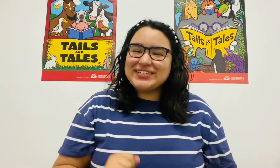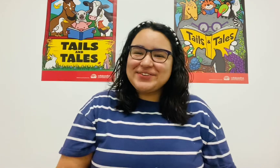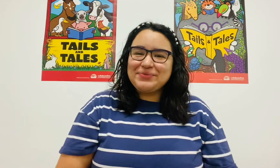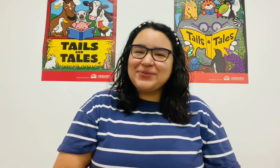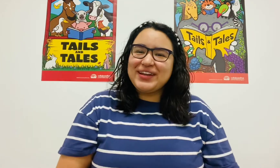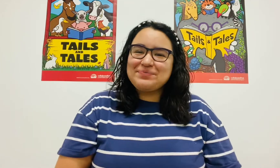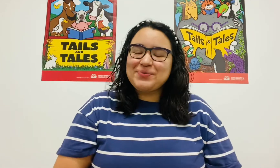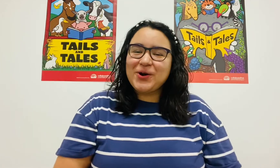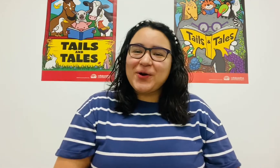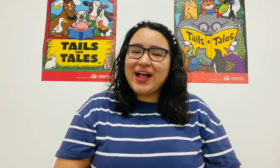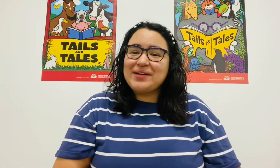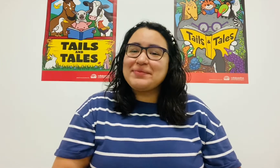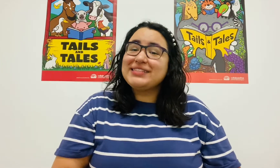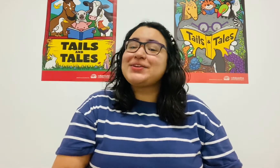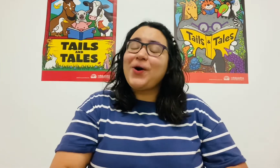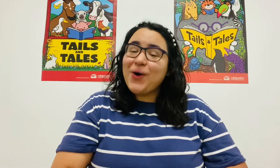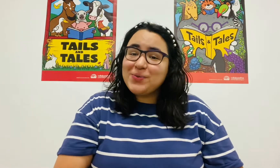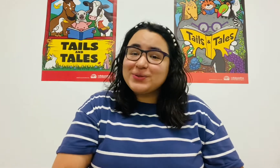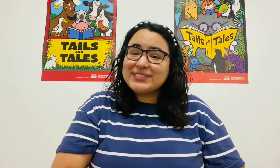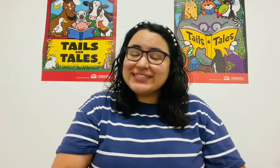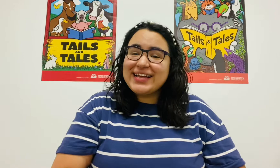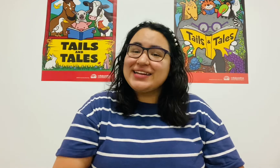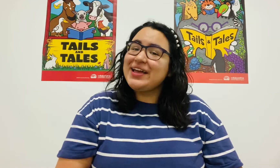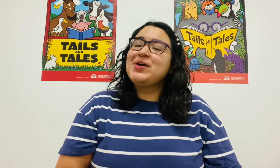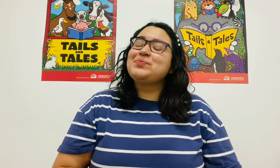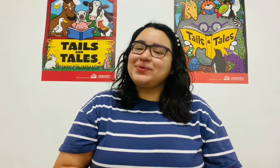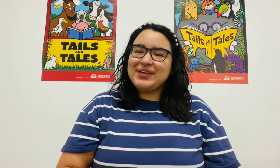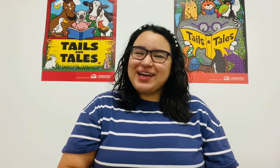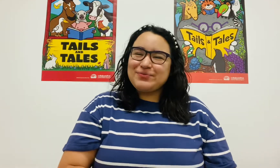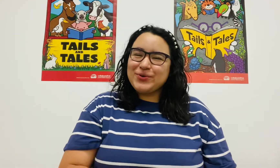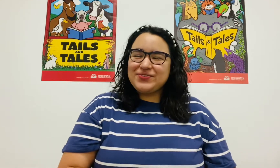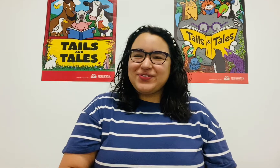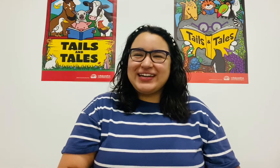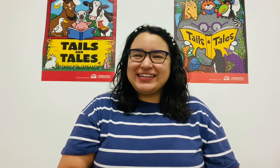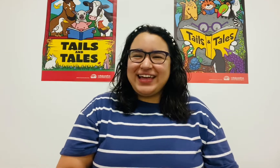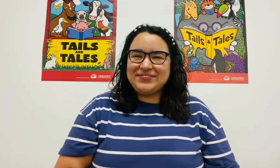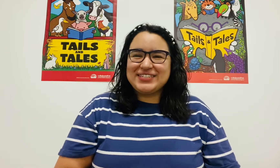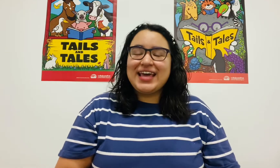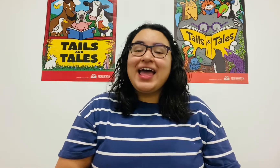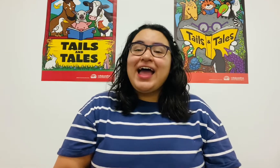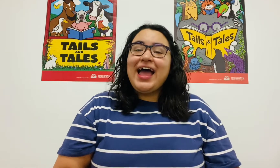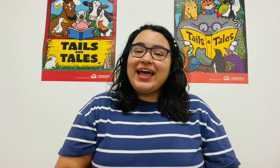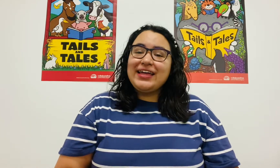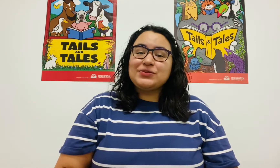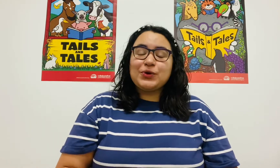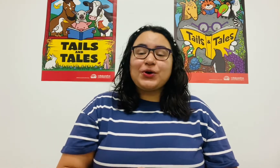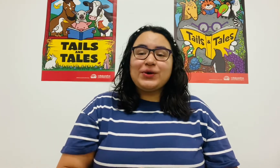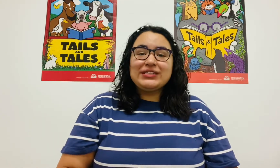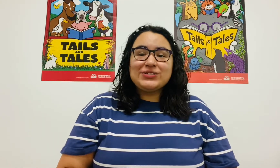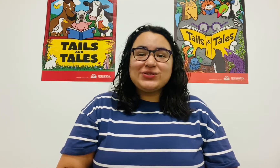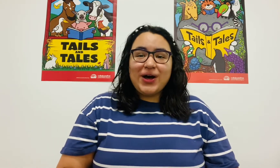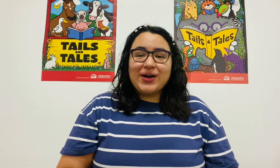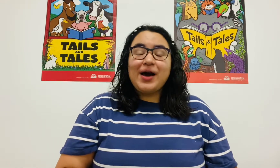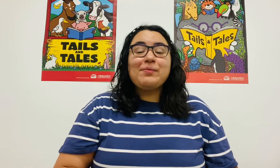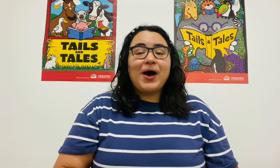summer reading program. It's almost done but we have more fun left and we're going to talk about